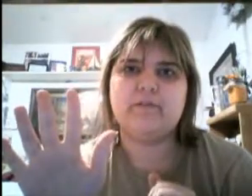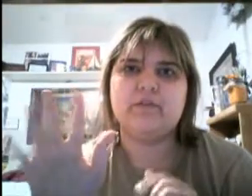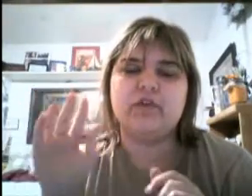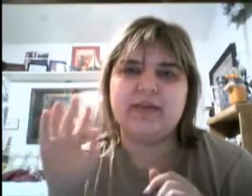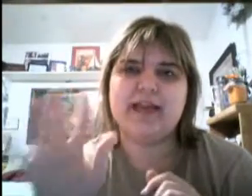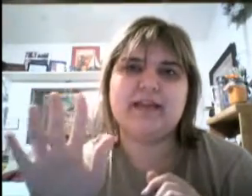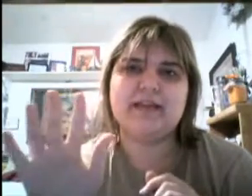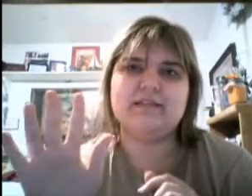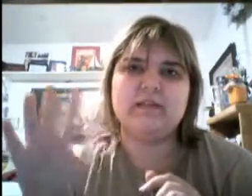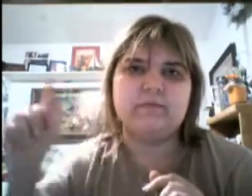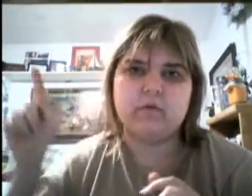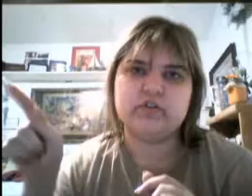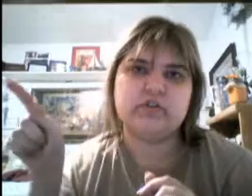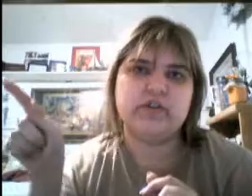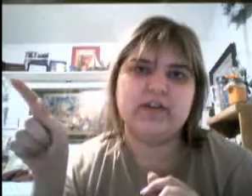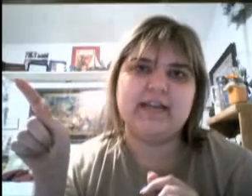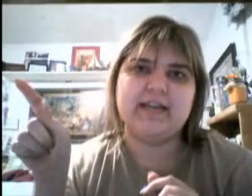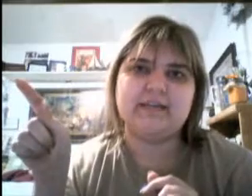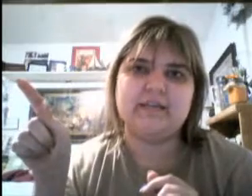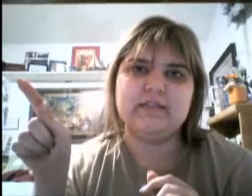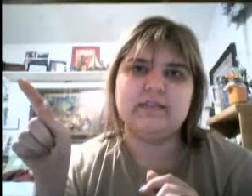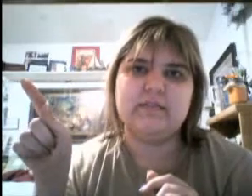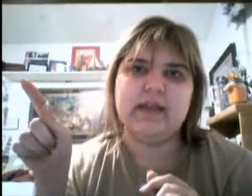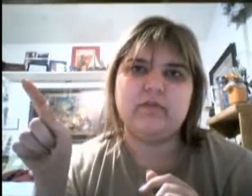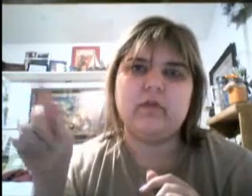any further. You can't get into the for sure. You're getting into this panel.